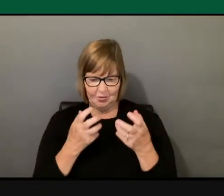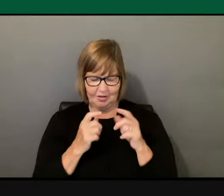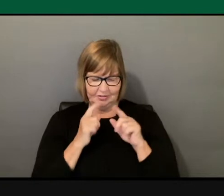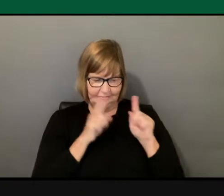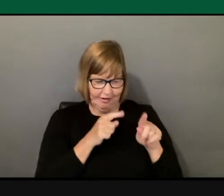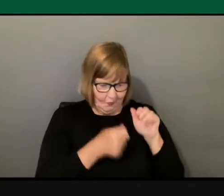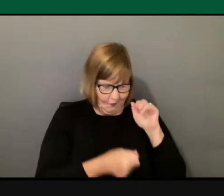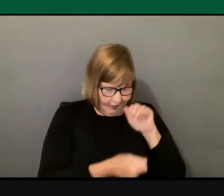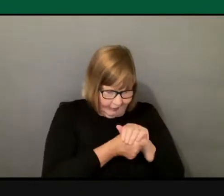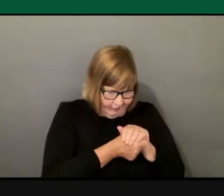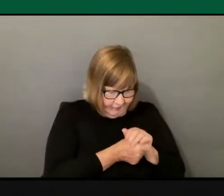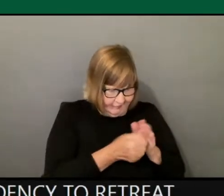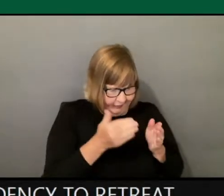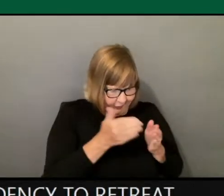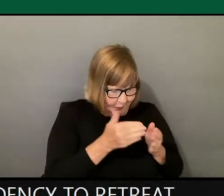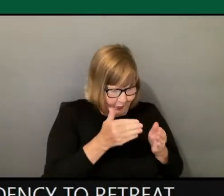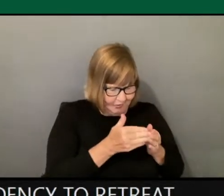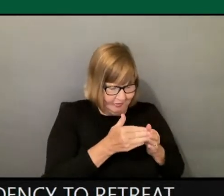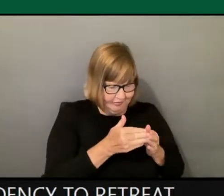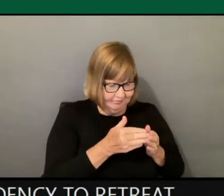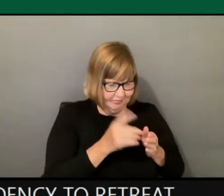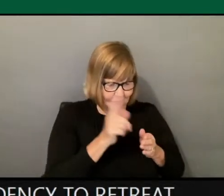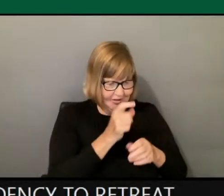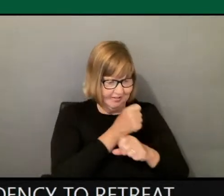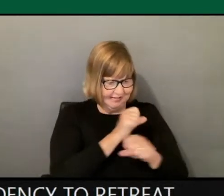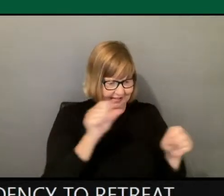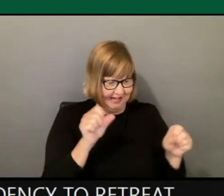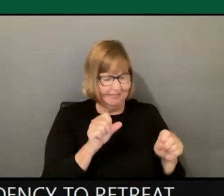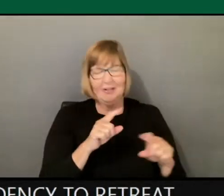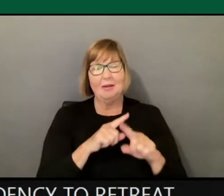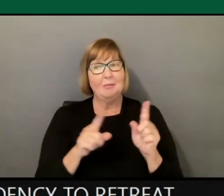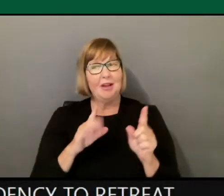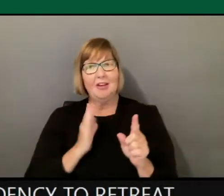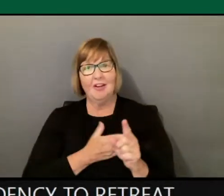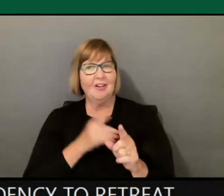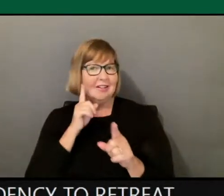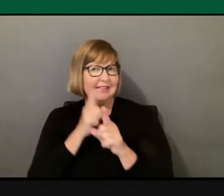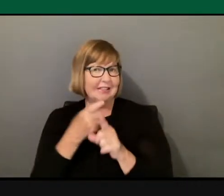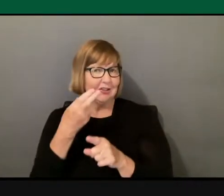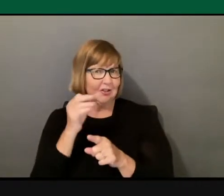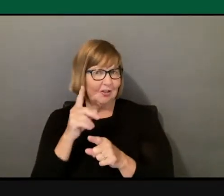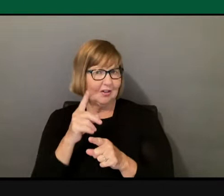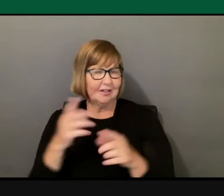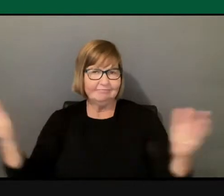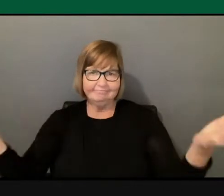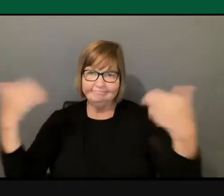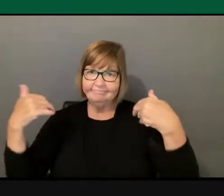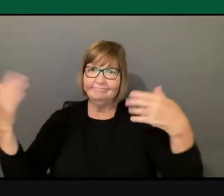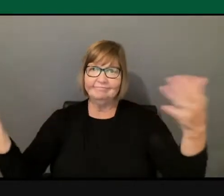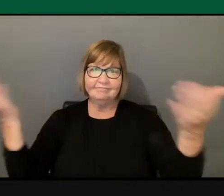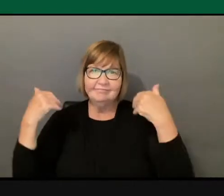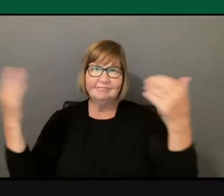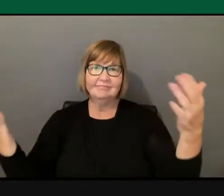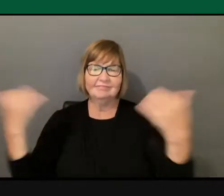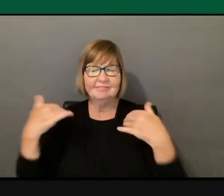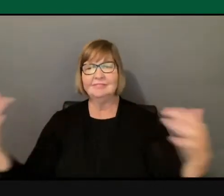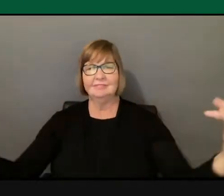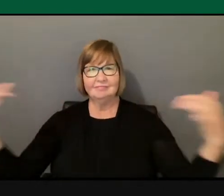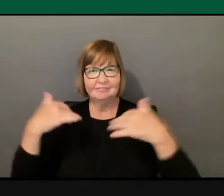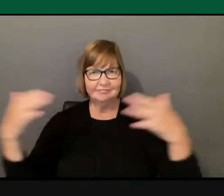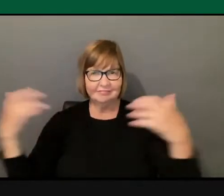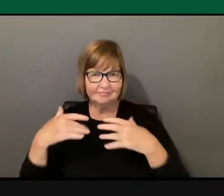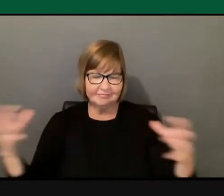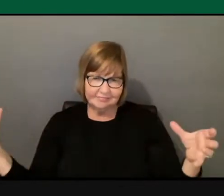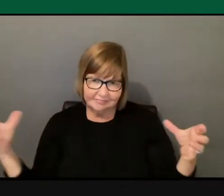And then you divide. So what Sisterhood of Salaam Shalom does is bring people together. And so it counters that divisive